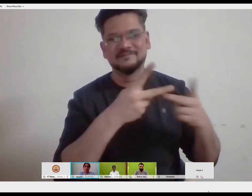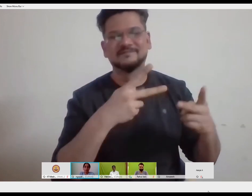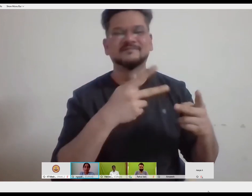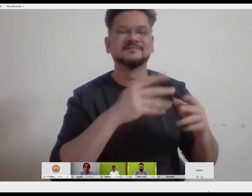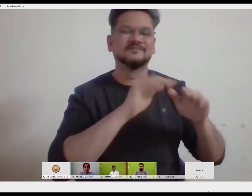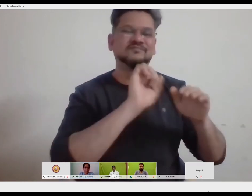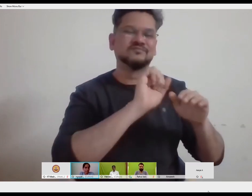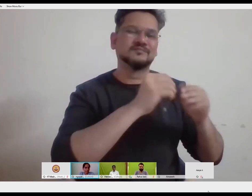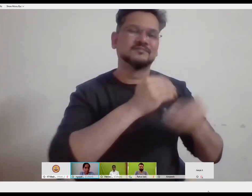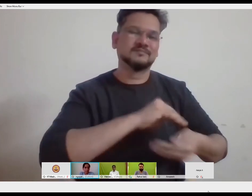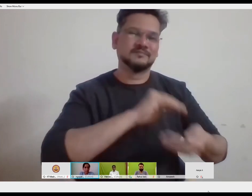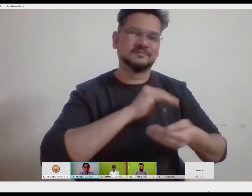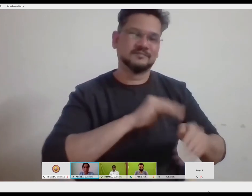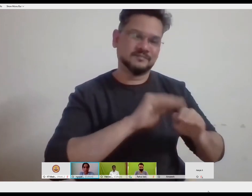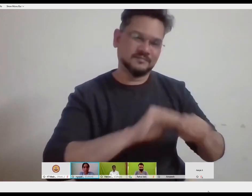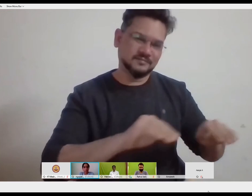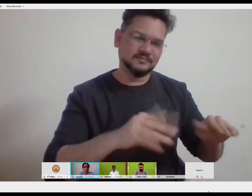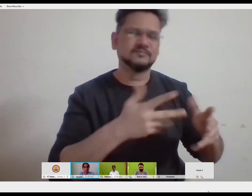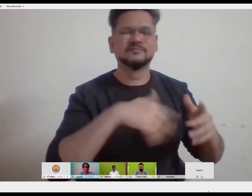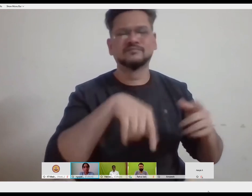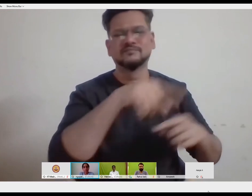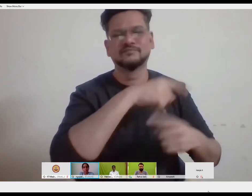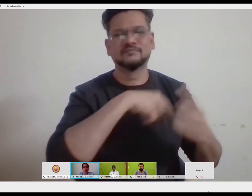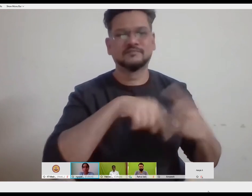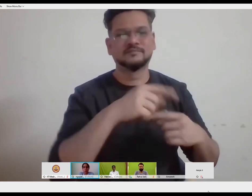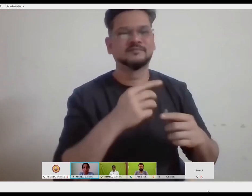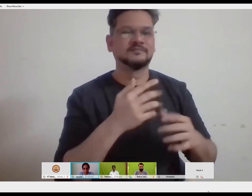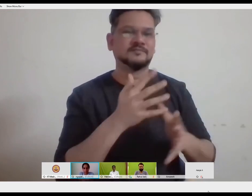using sign language, right? So this becomes the community.